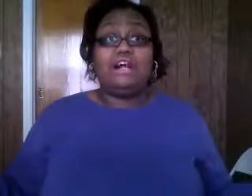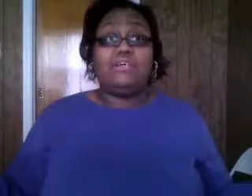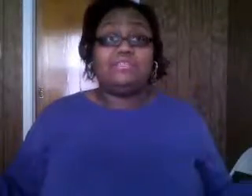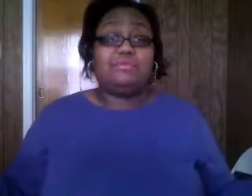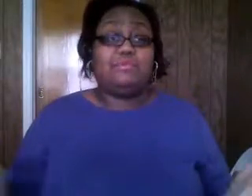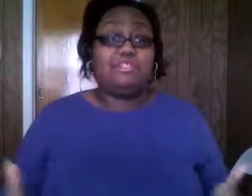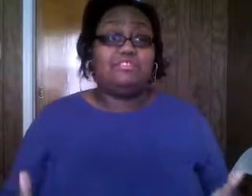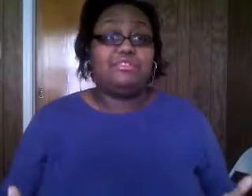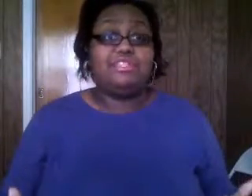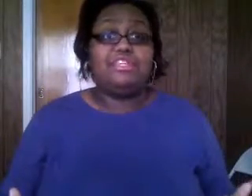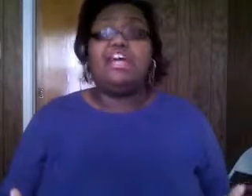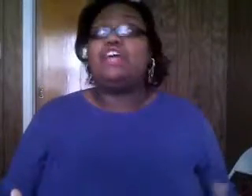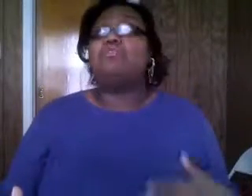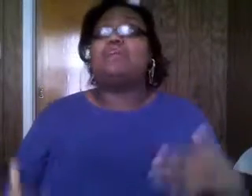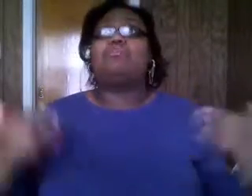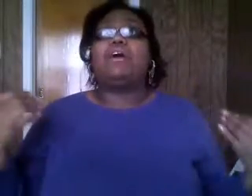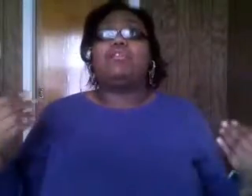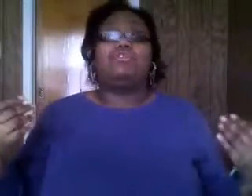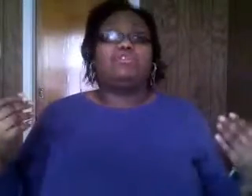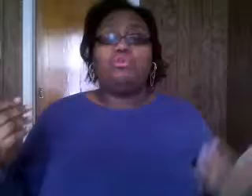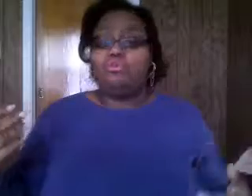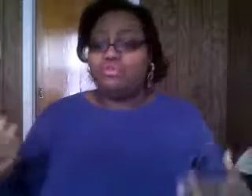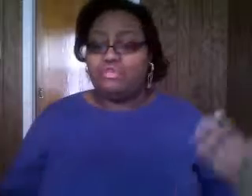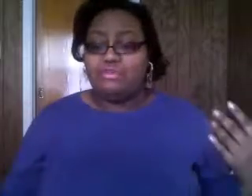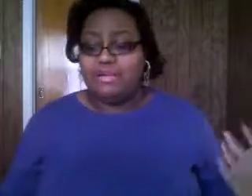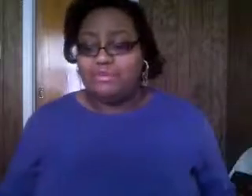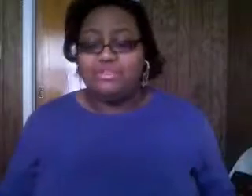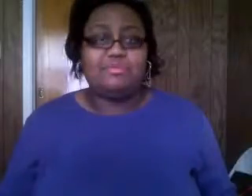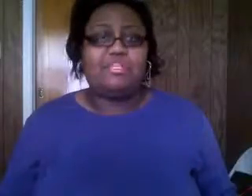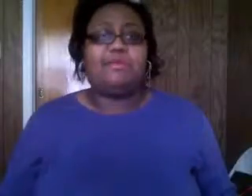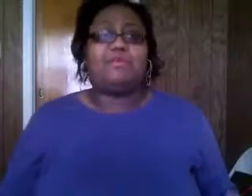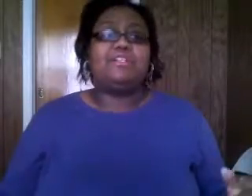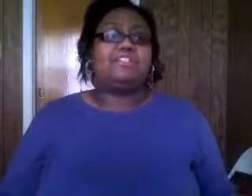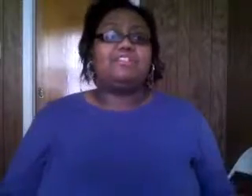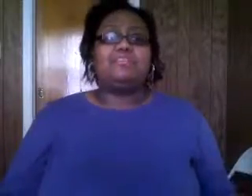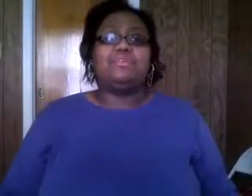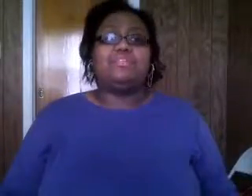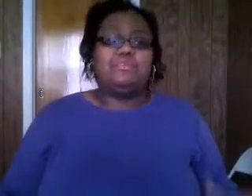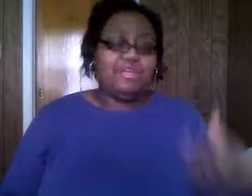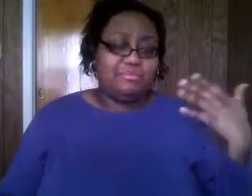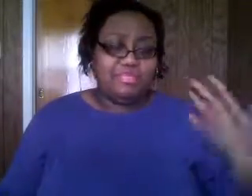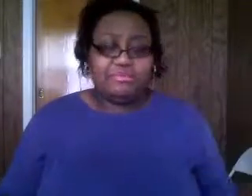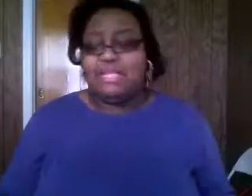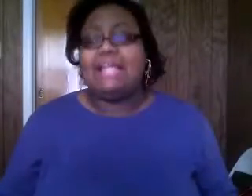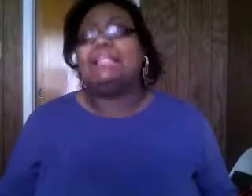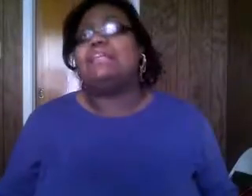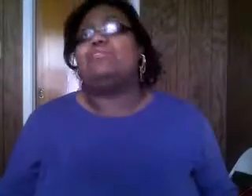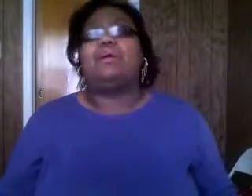job to be a police superintendent you gotta worry about you know old you got communities complaining about racism and police brutality and you got